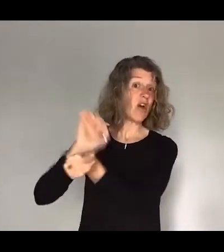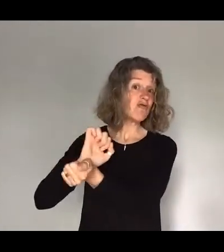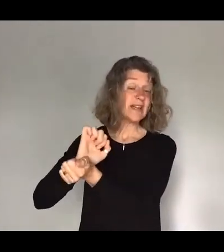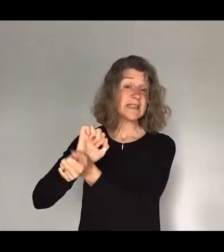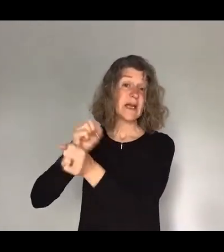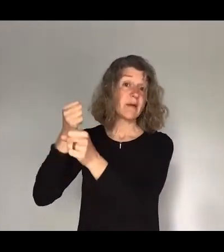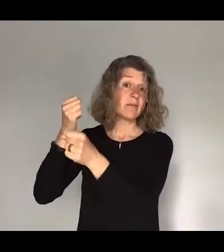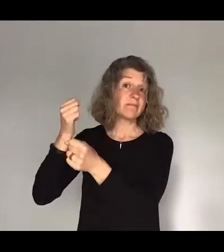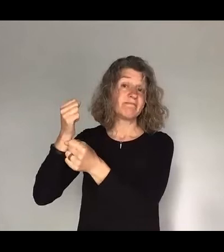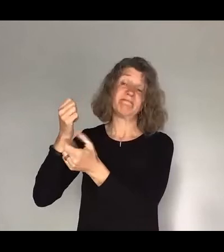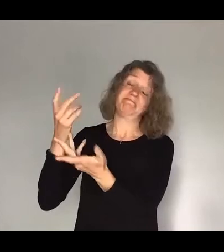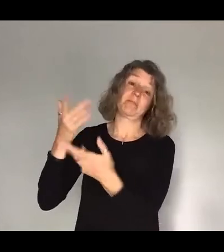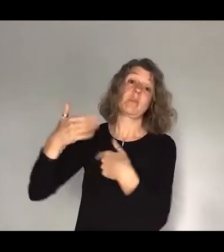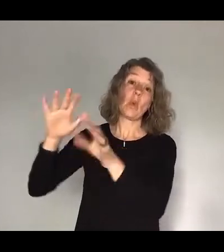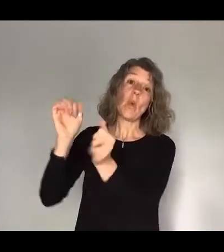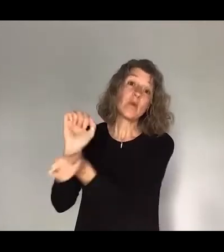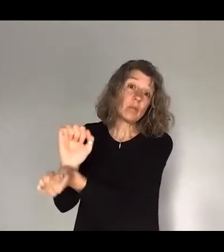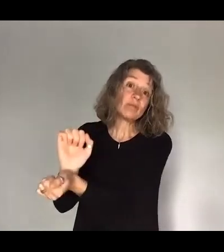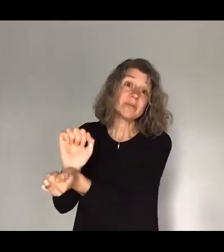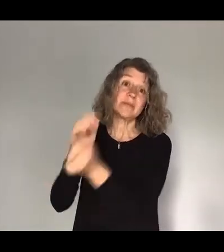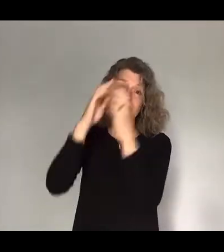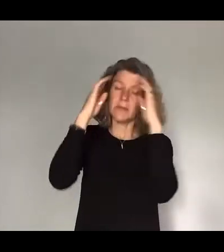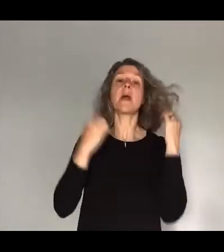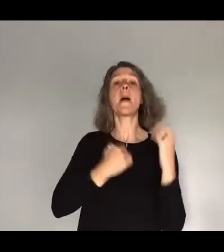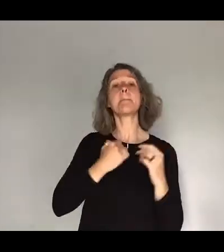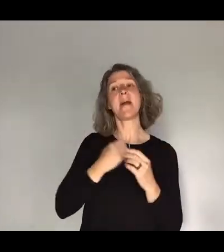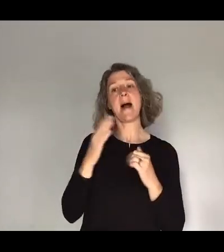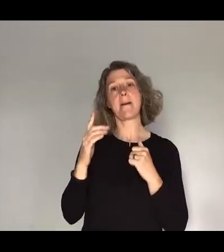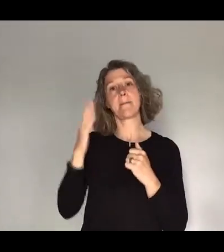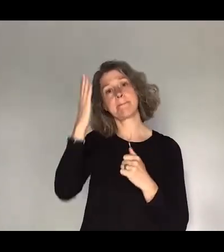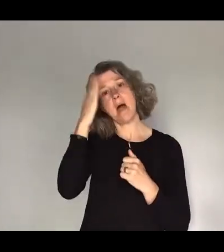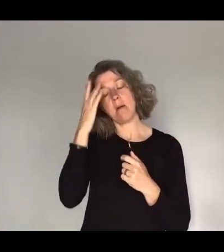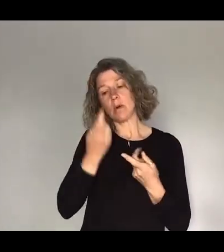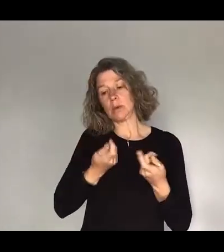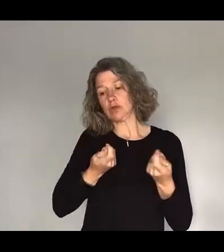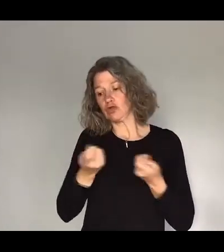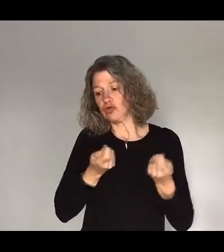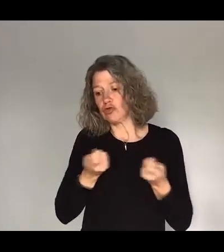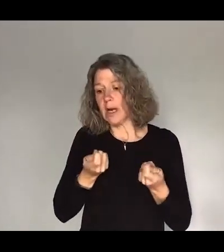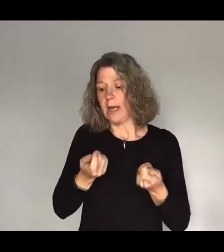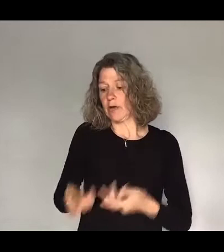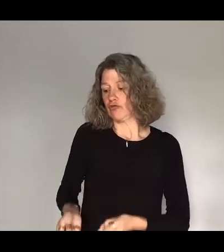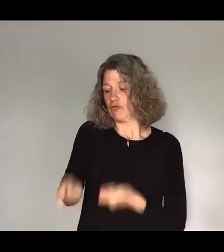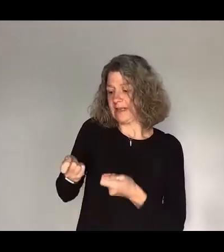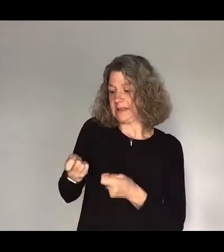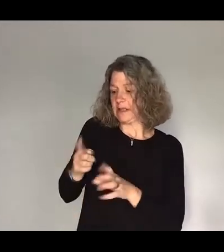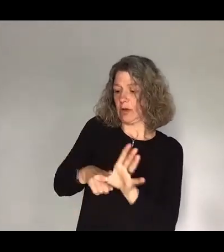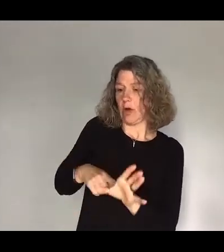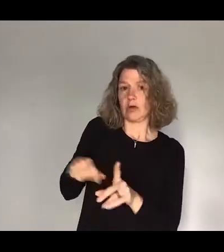and my mum was trying to juggle raising a young child, holding down a full-time job, all of the stuff that comes with